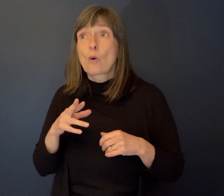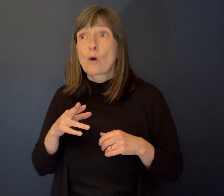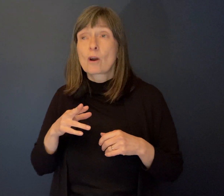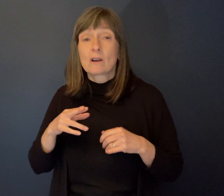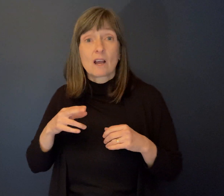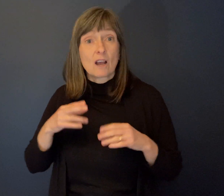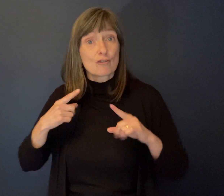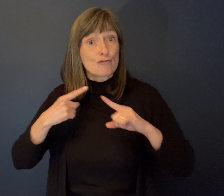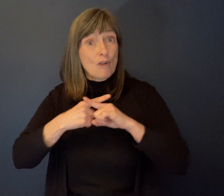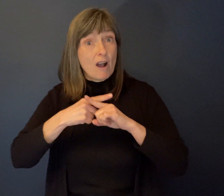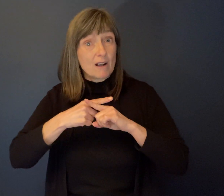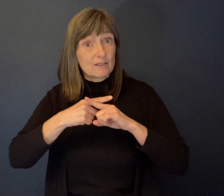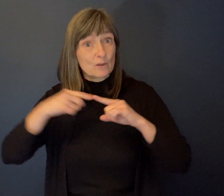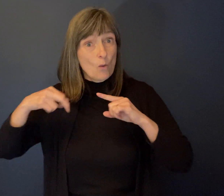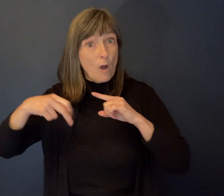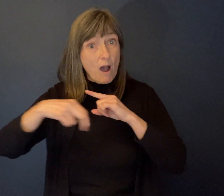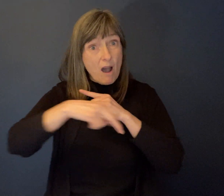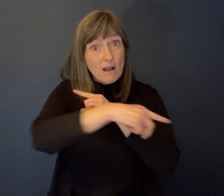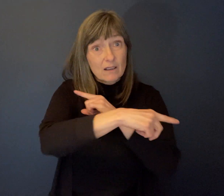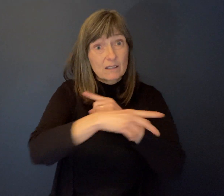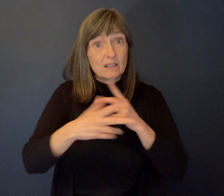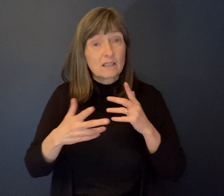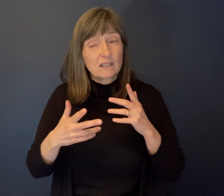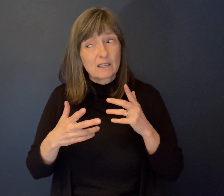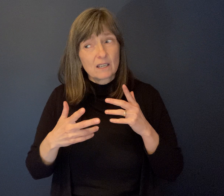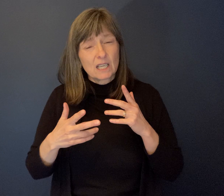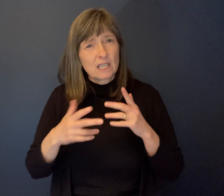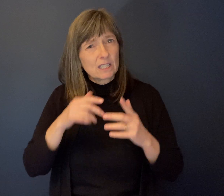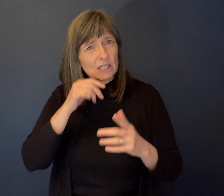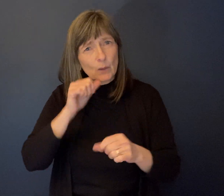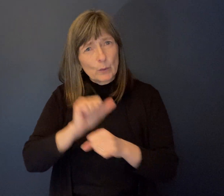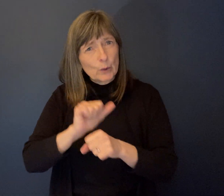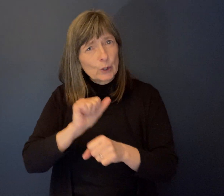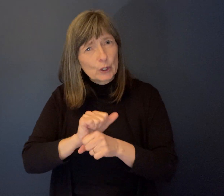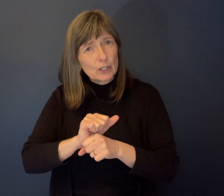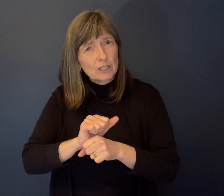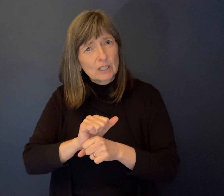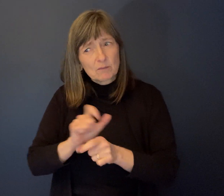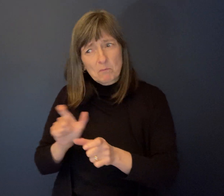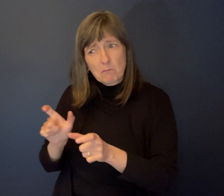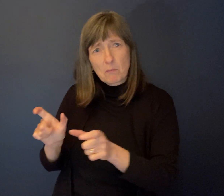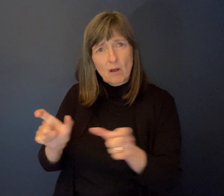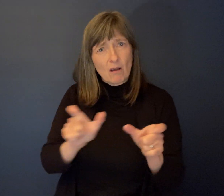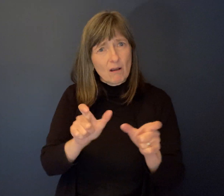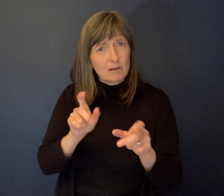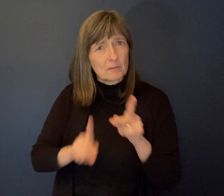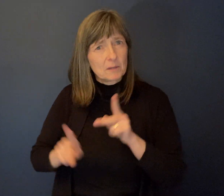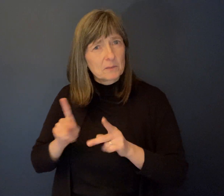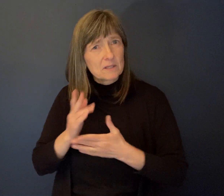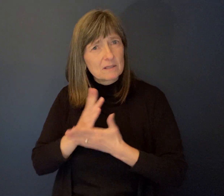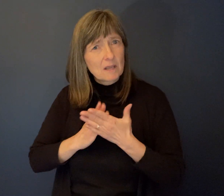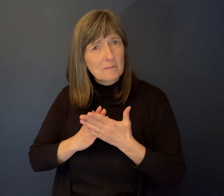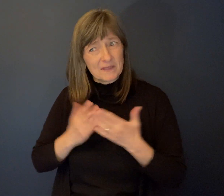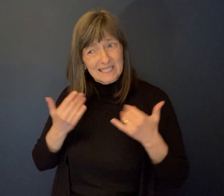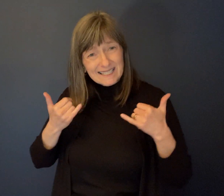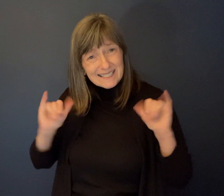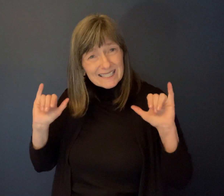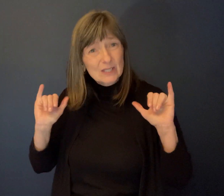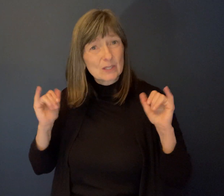that prevent people from getting in, from accessing them. And it's still happening today. I don't know what it will